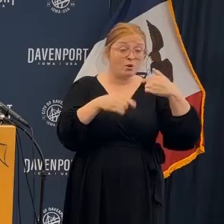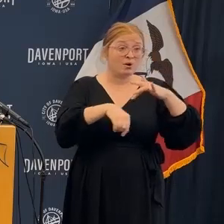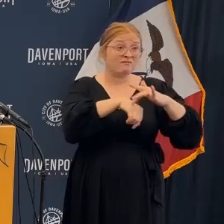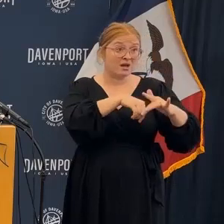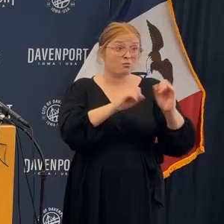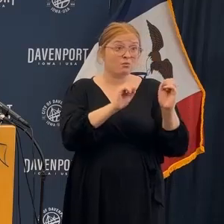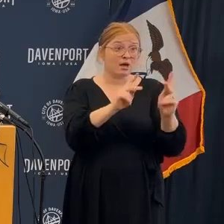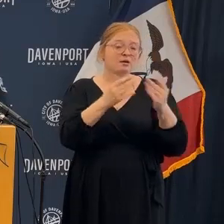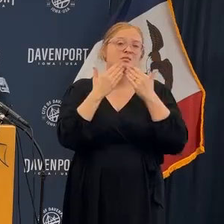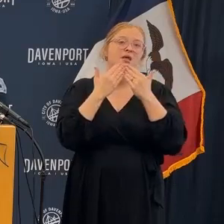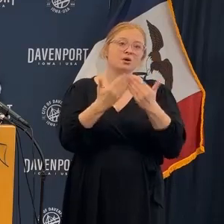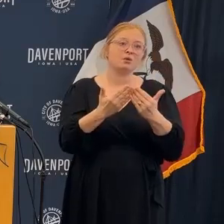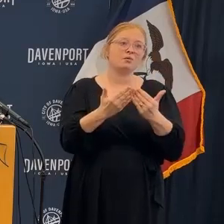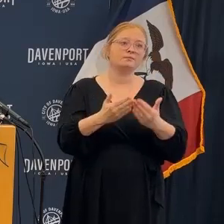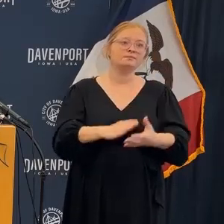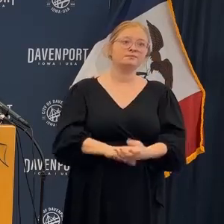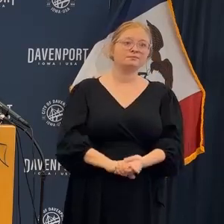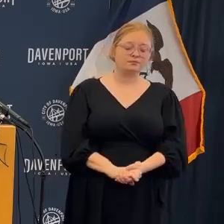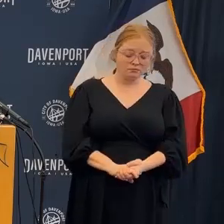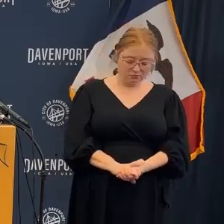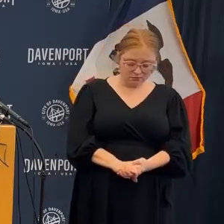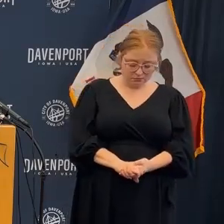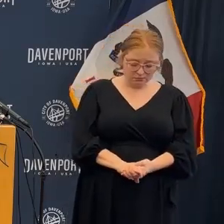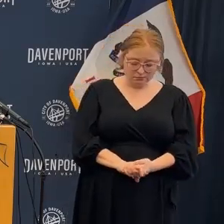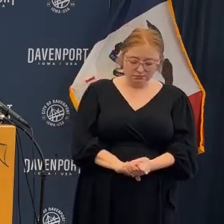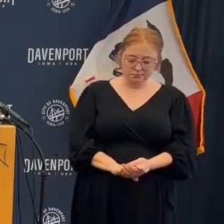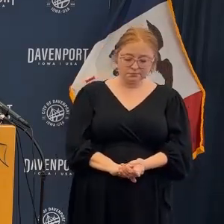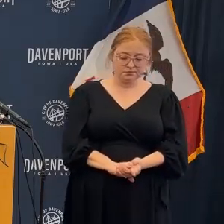provide updates when we can do that. So, thank you.